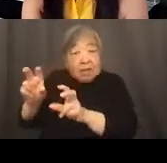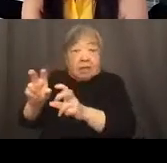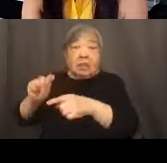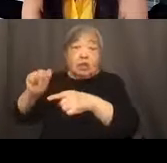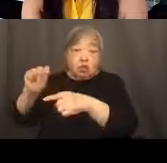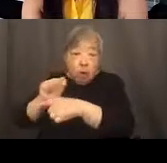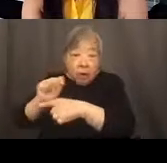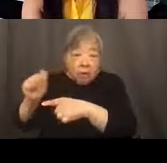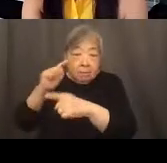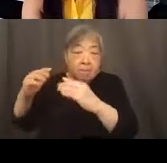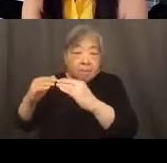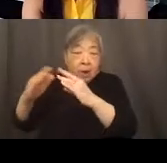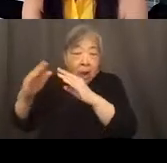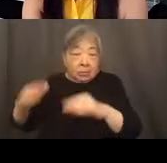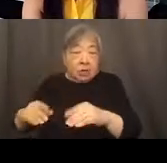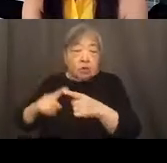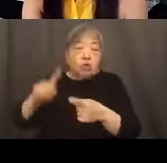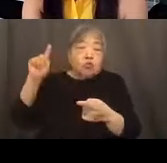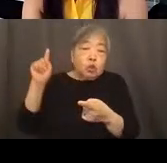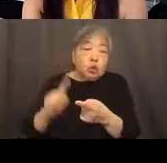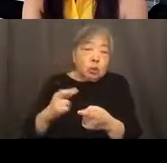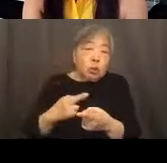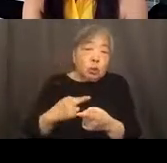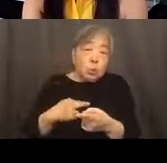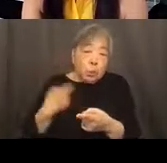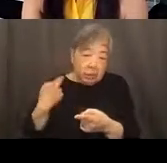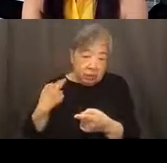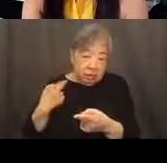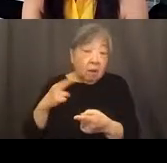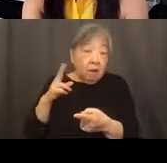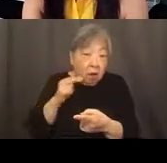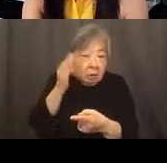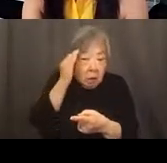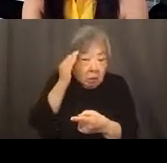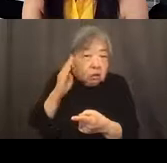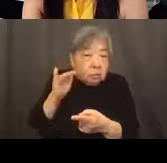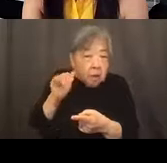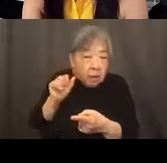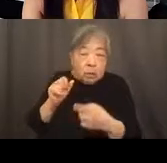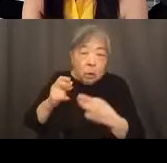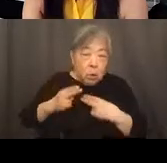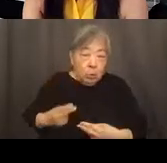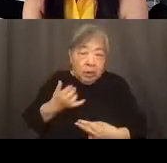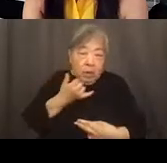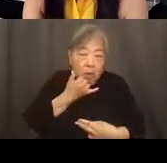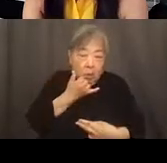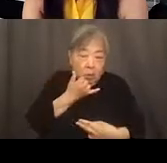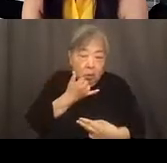housing training to reduce the risk of human error or unconscious bias entering into the process of